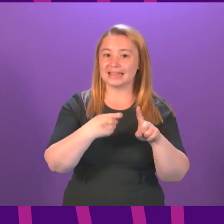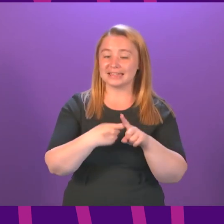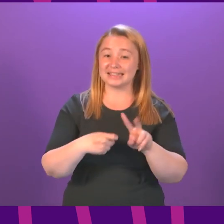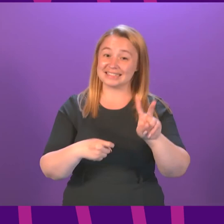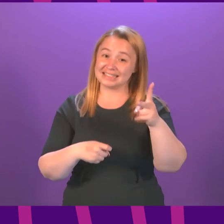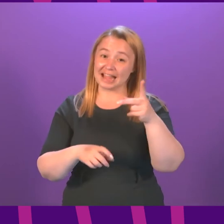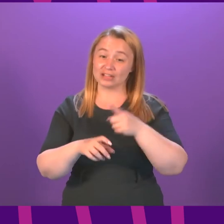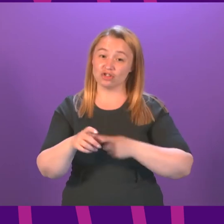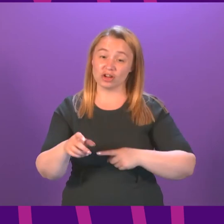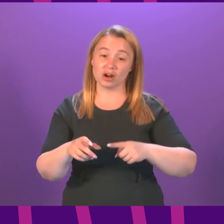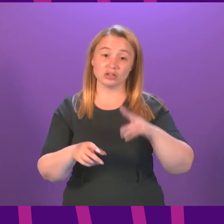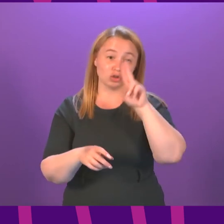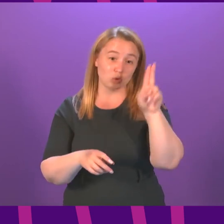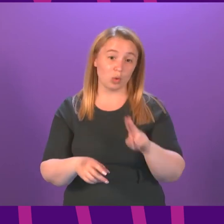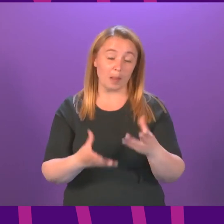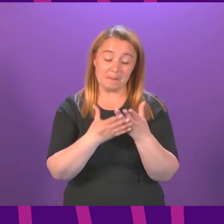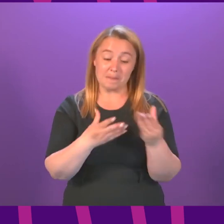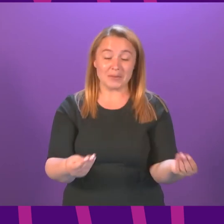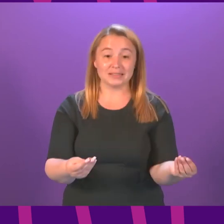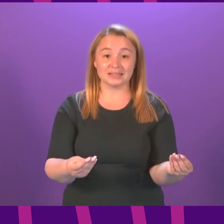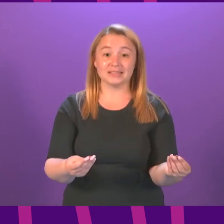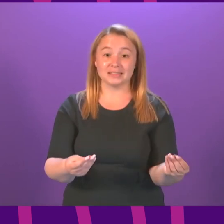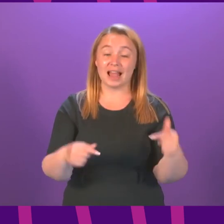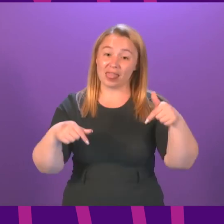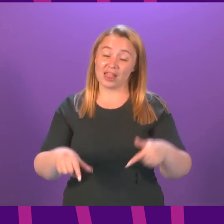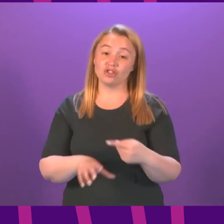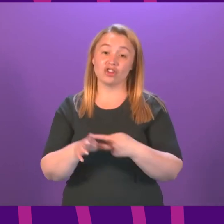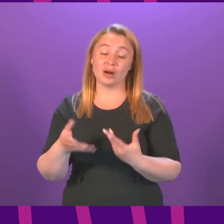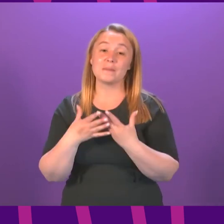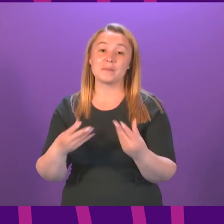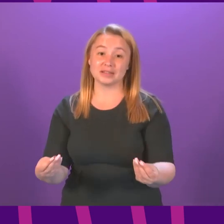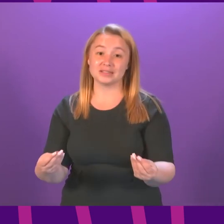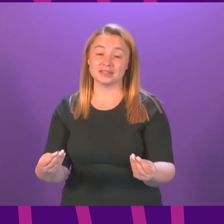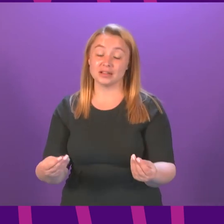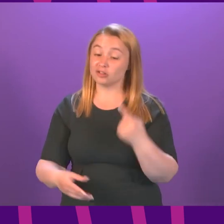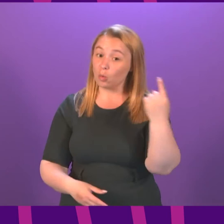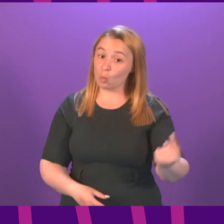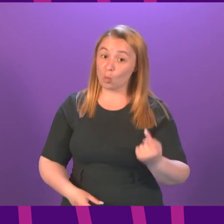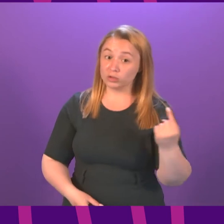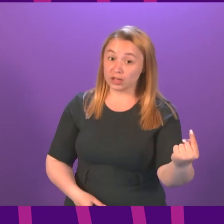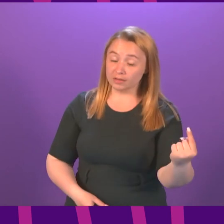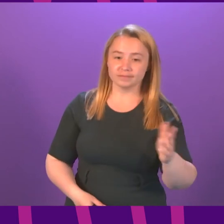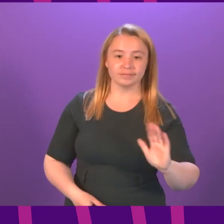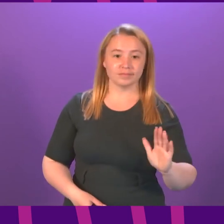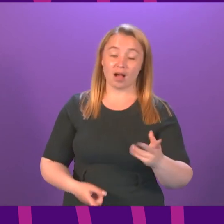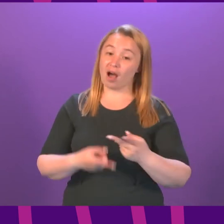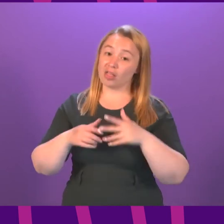year at school and has barely been in during this academic year and she is not alone Katie life and her family's lives would be